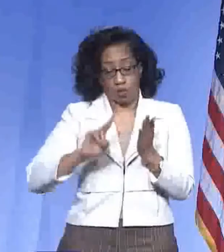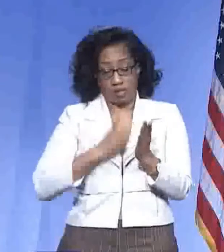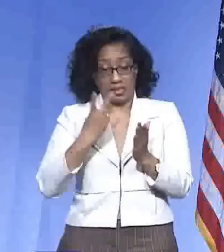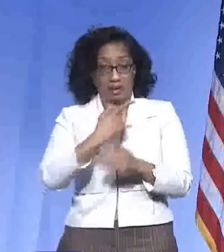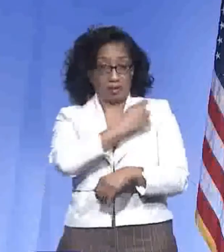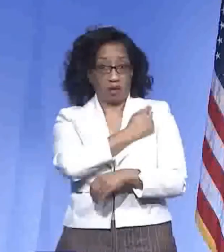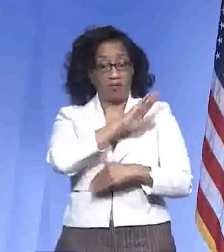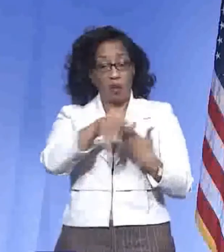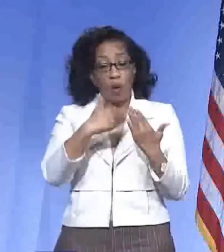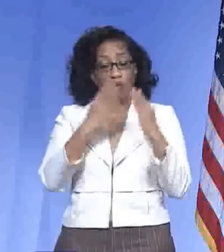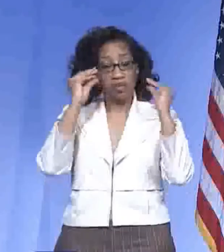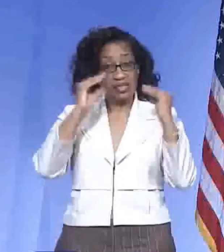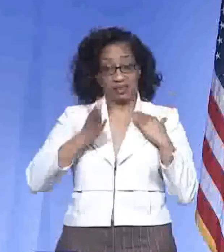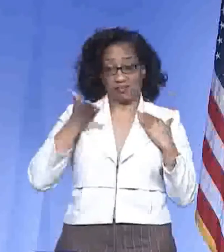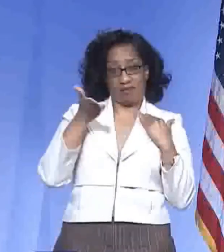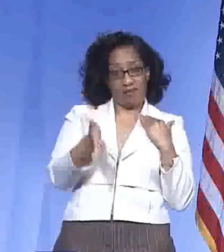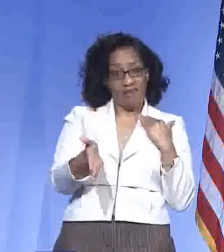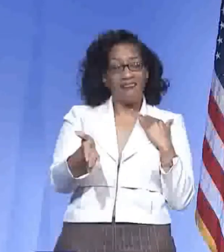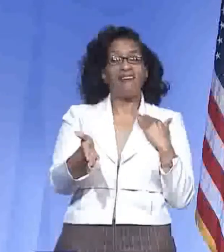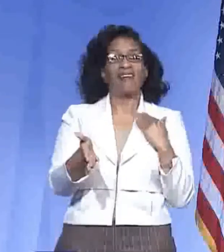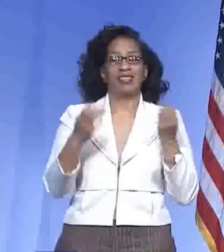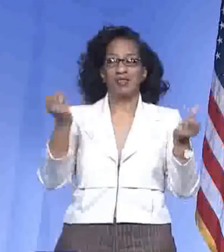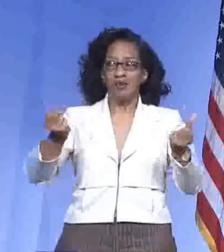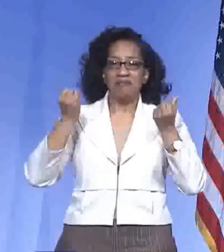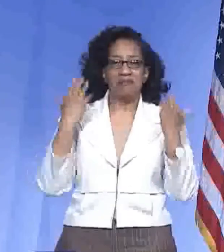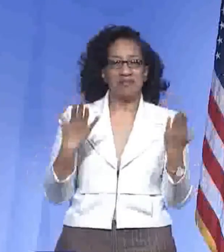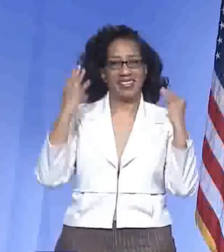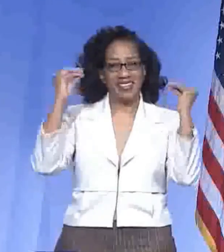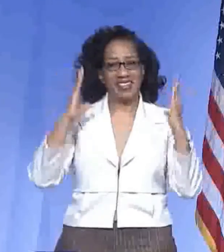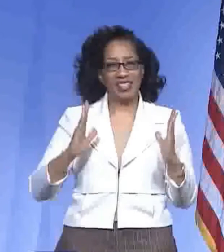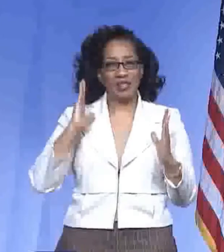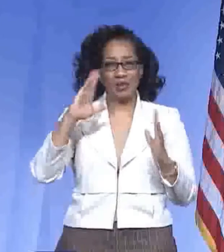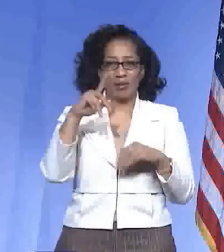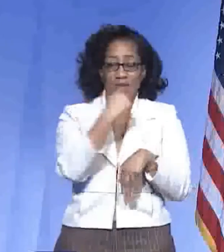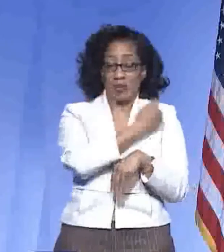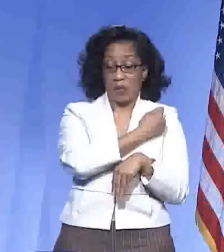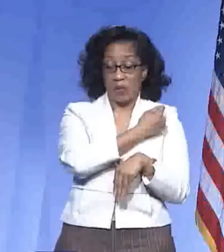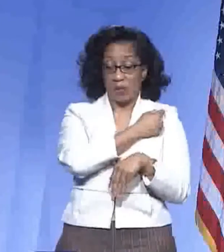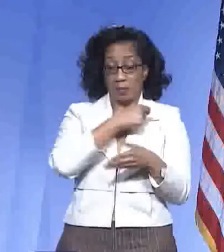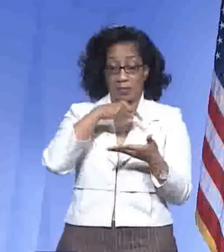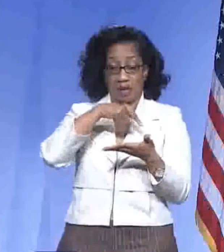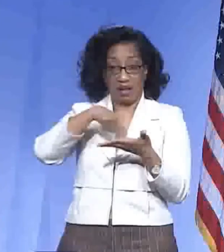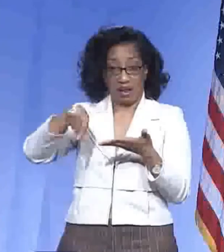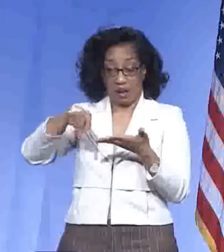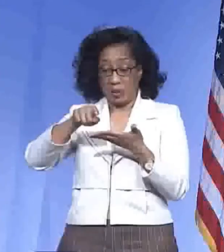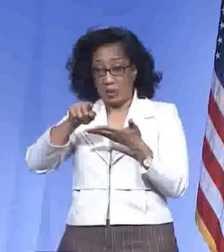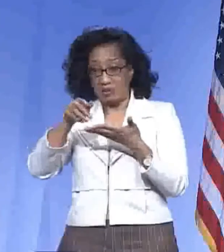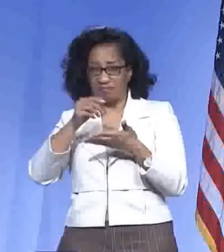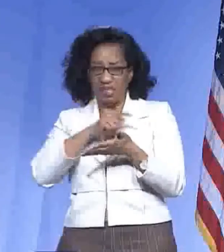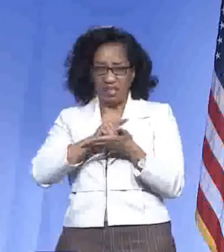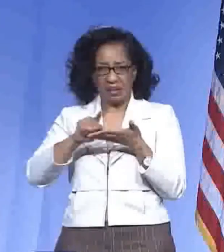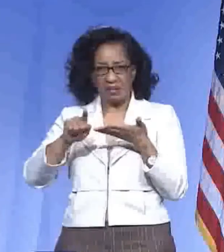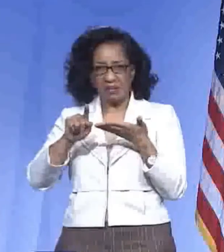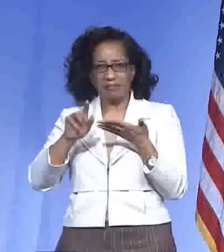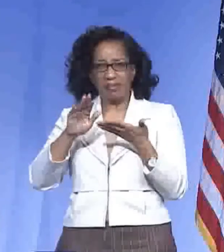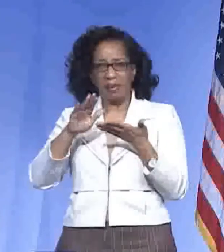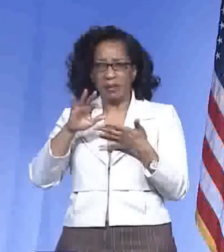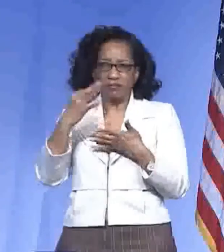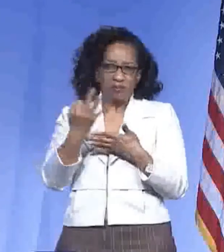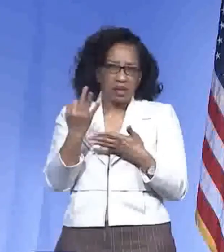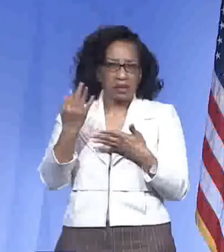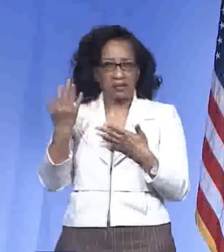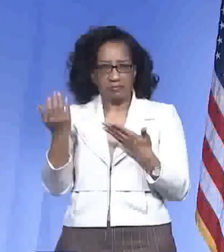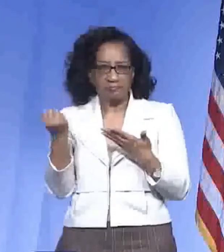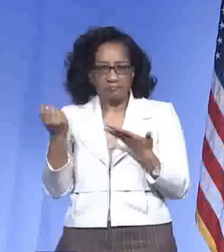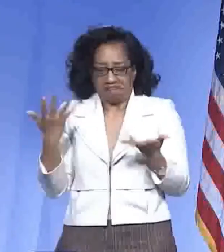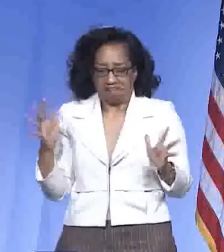all of their teachers. So, again, many of our teachers will be fully vaccinated by the end of the week. We're also holding a first-dose